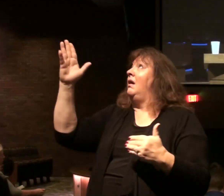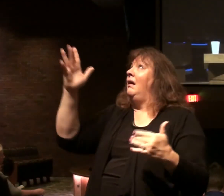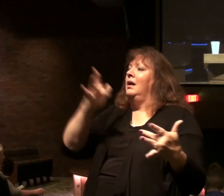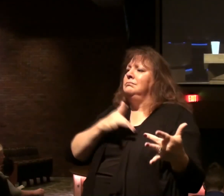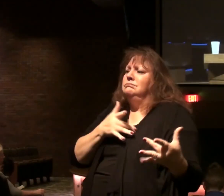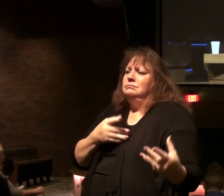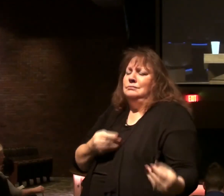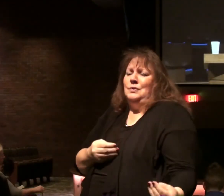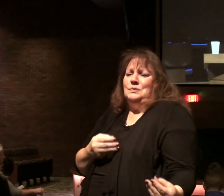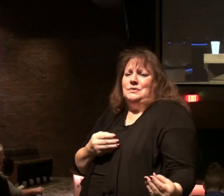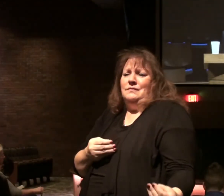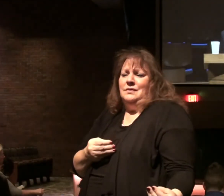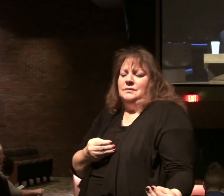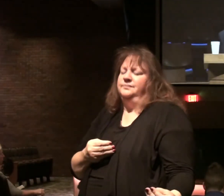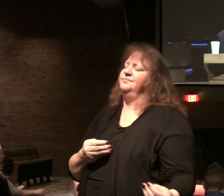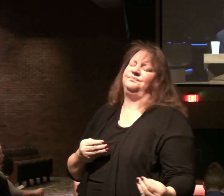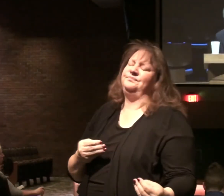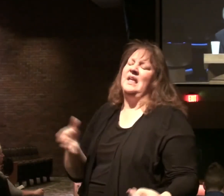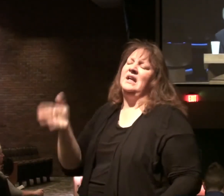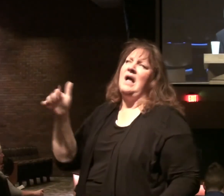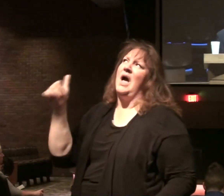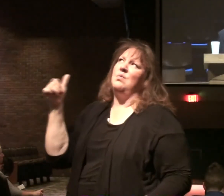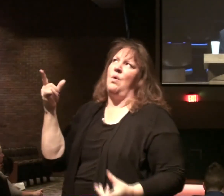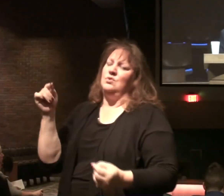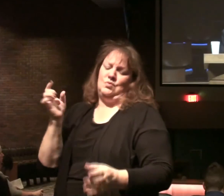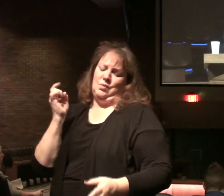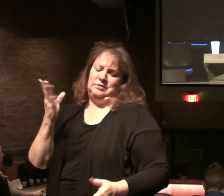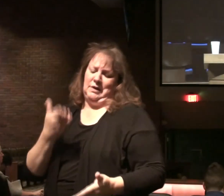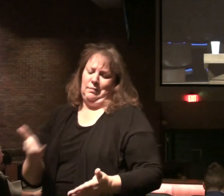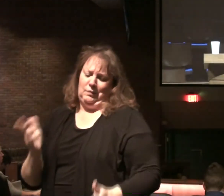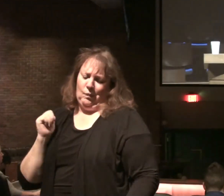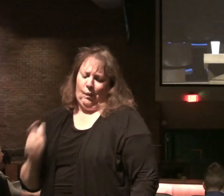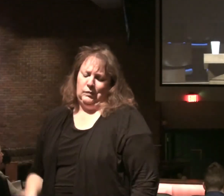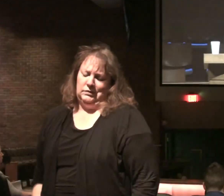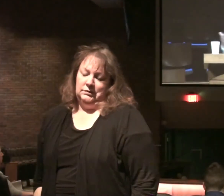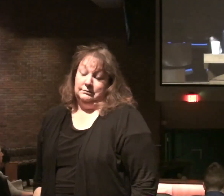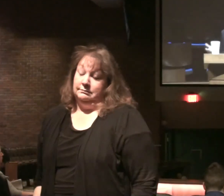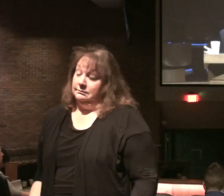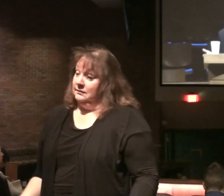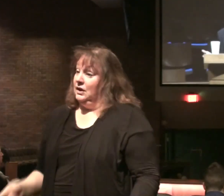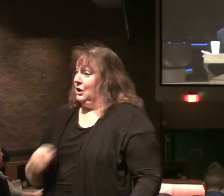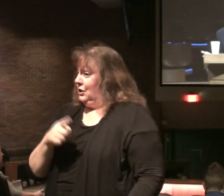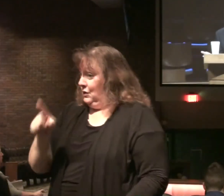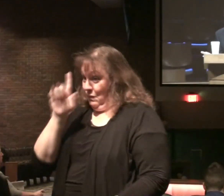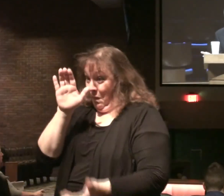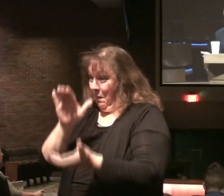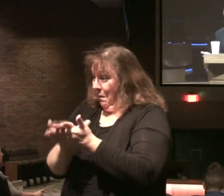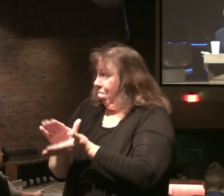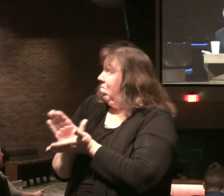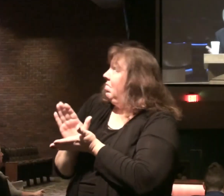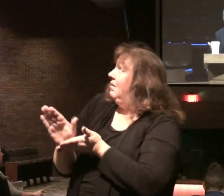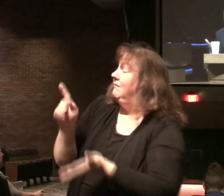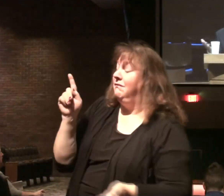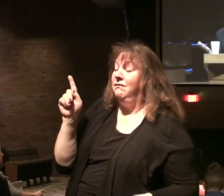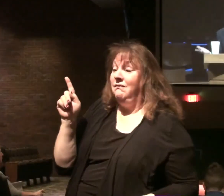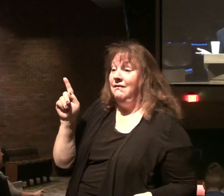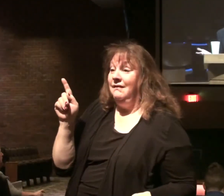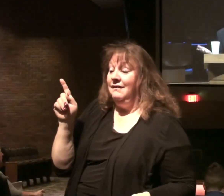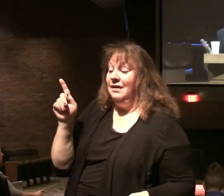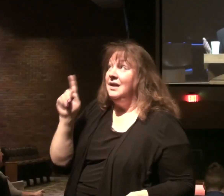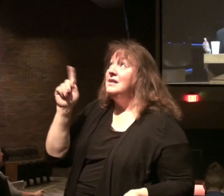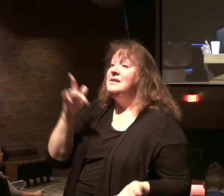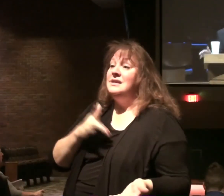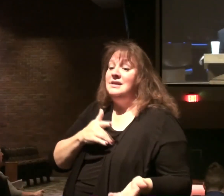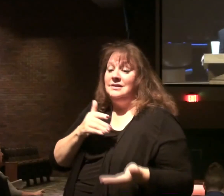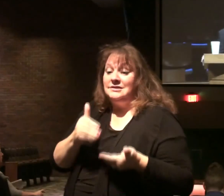merciful. I don't think God will do those terrible things. Well. You won't believe in him. When he's believing. These